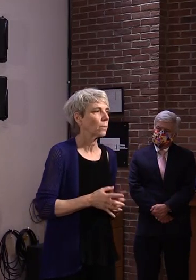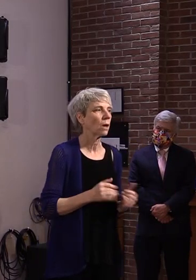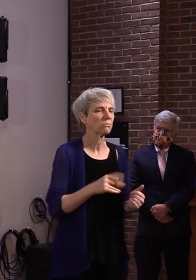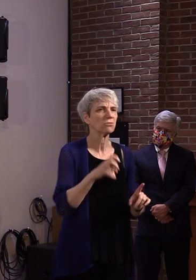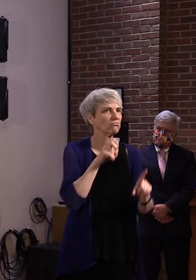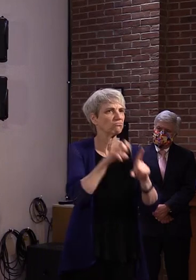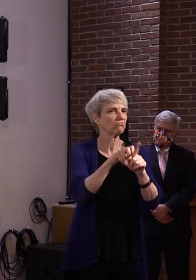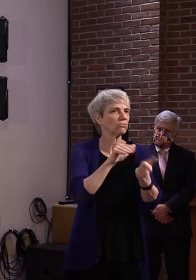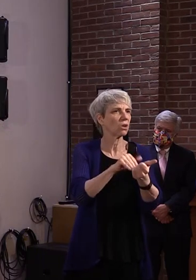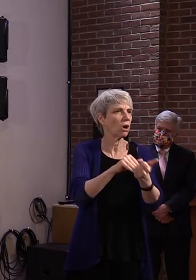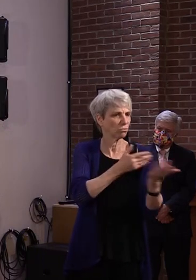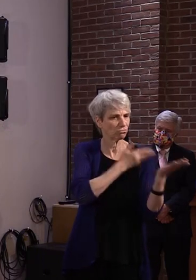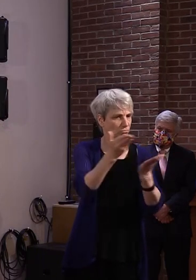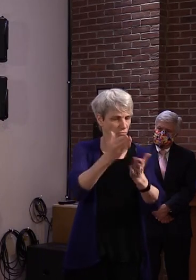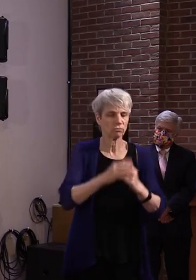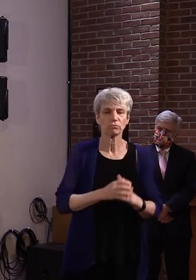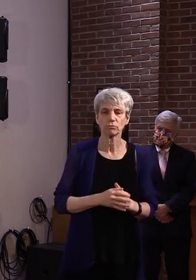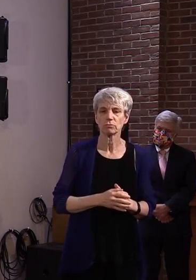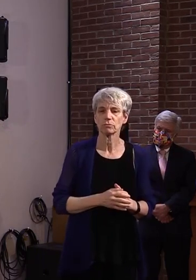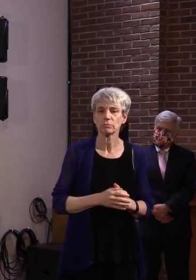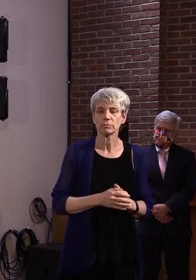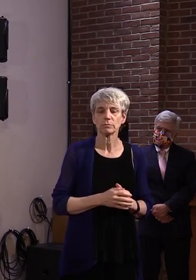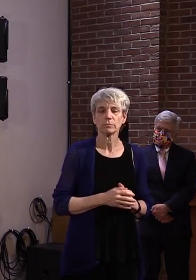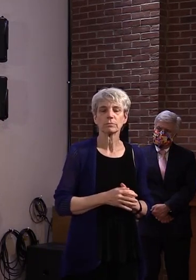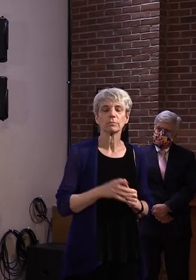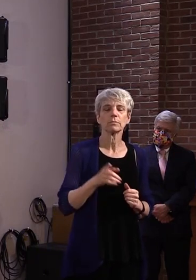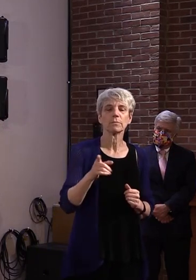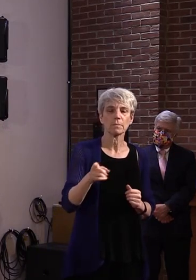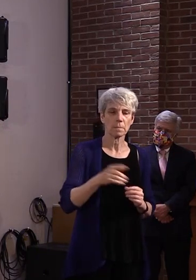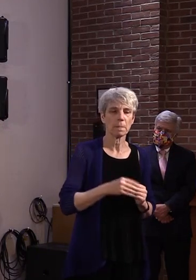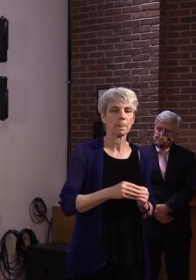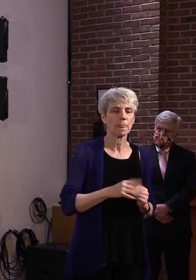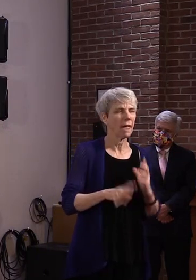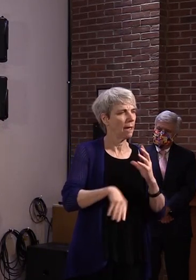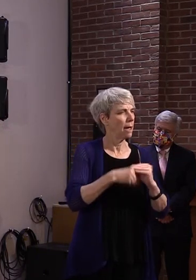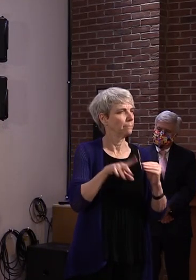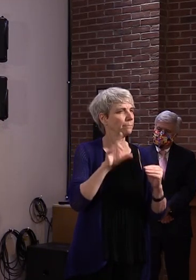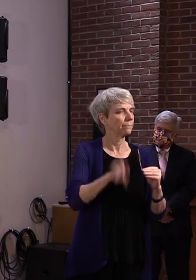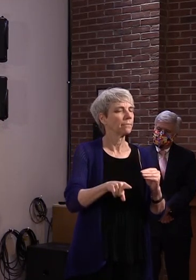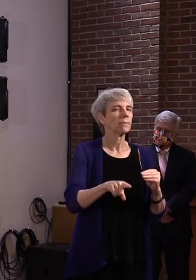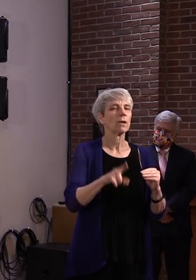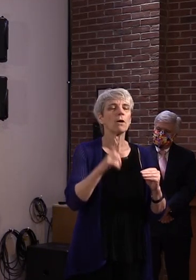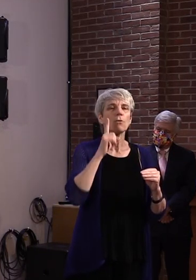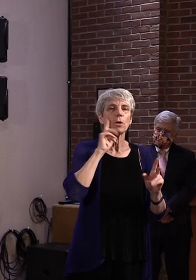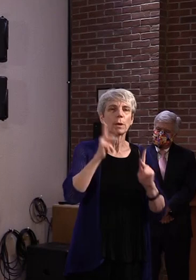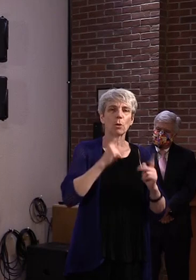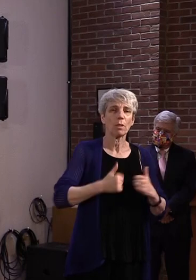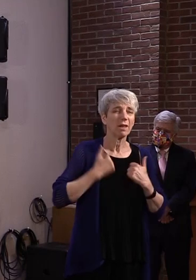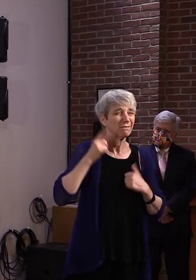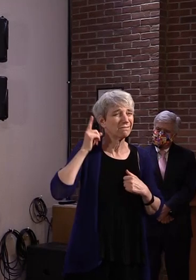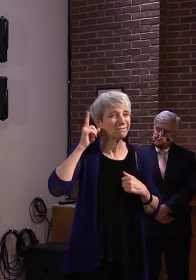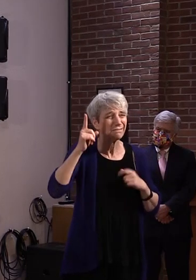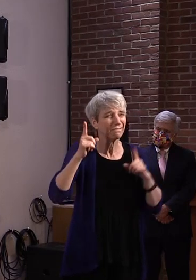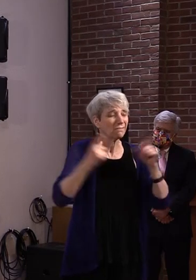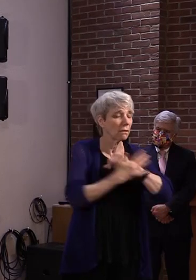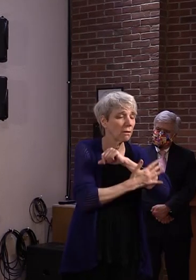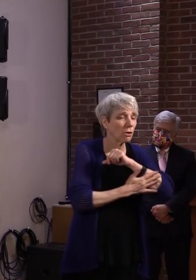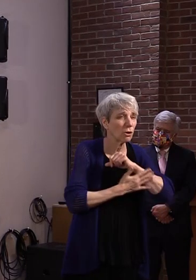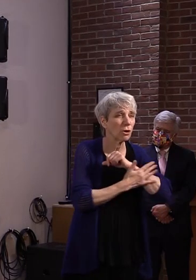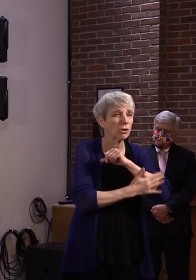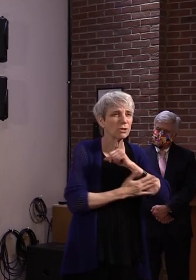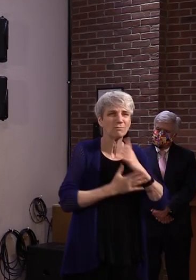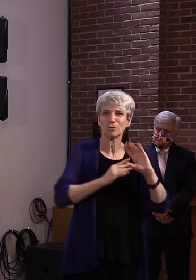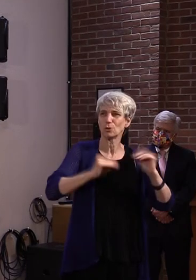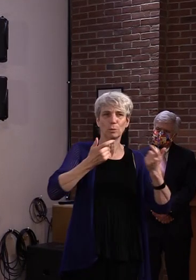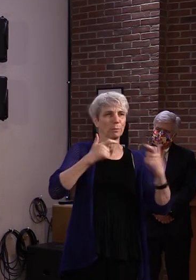When it comes to these remote regions of the state, is there anything that the health department is considering doing